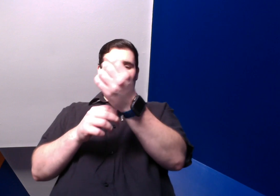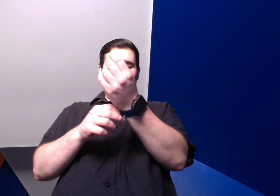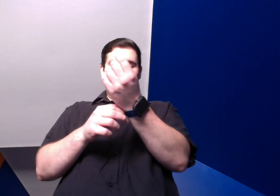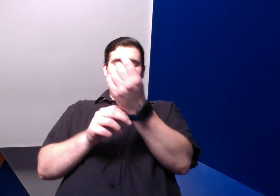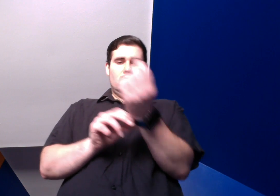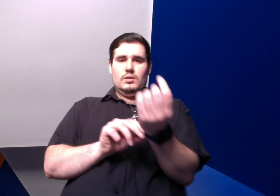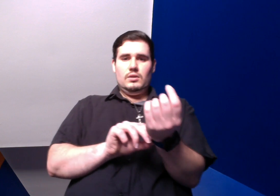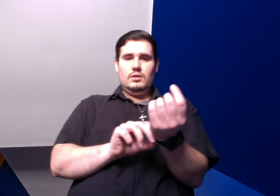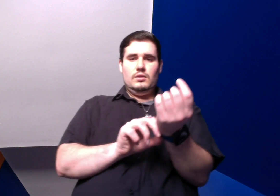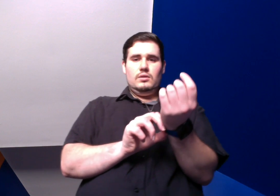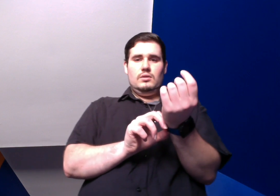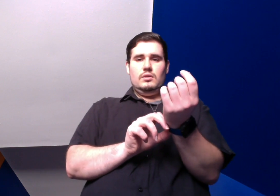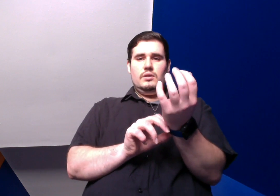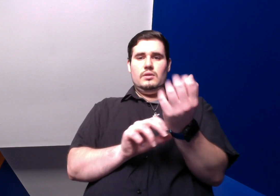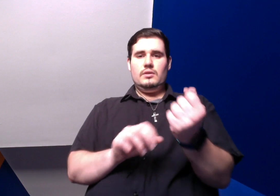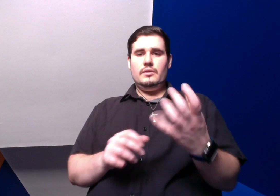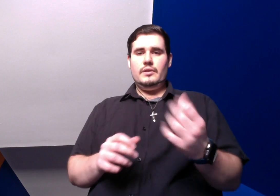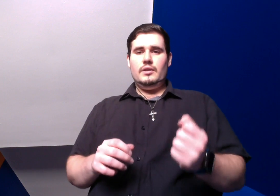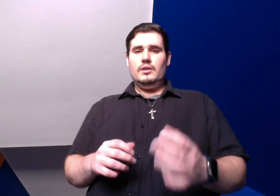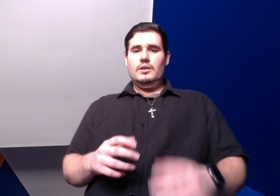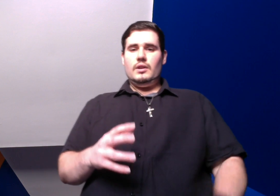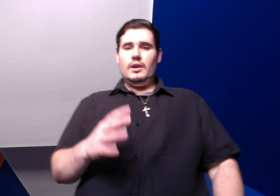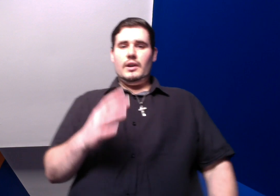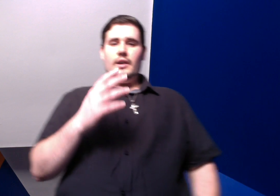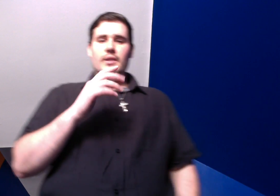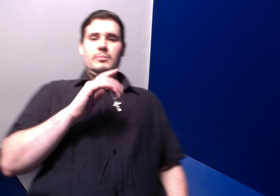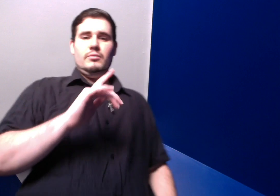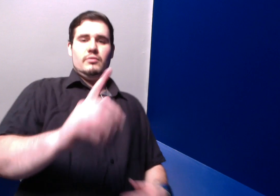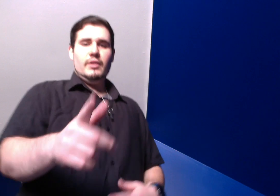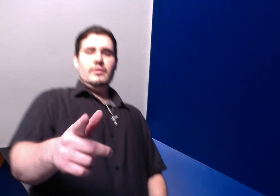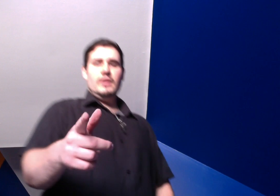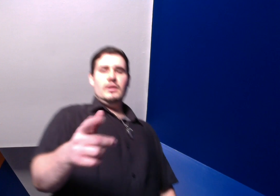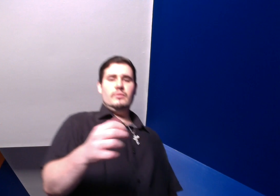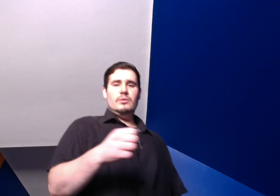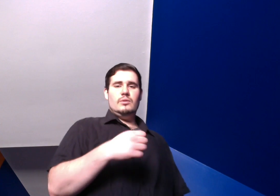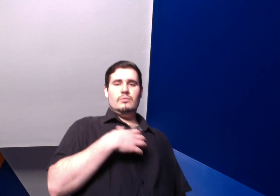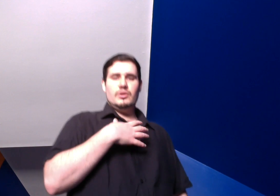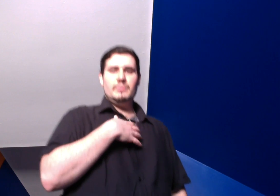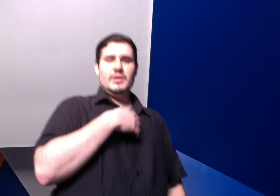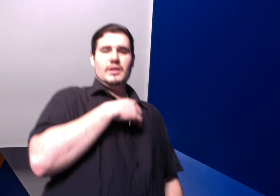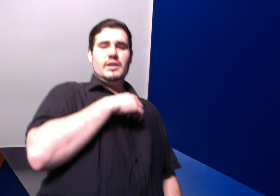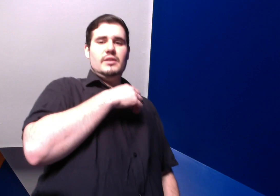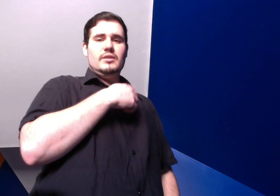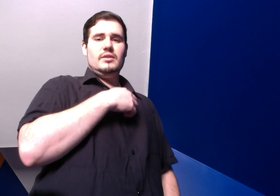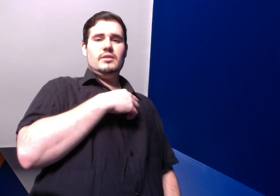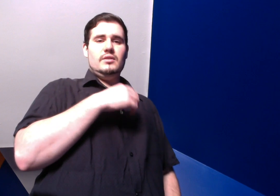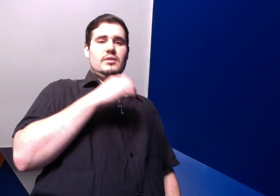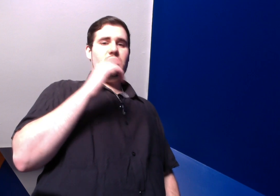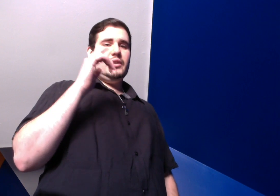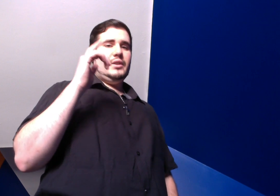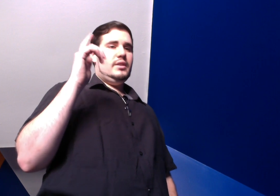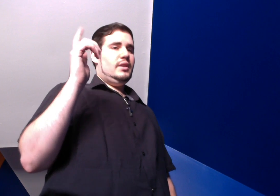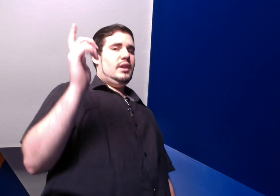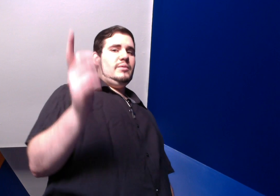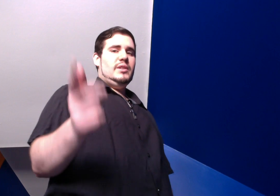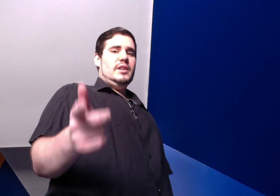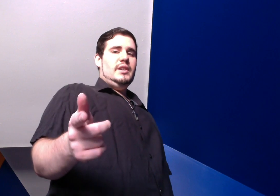on and I'm ready for that interview wish me luck guys every like